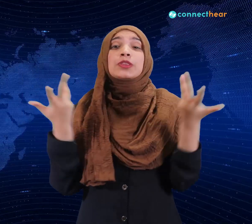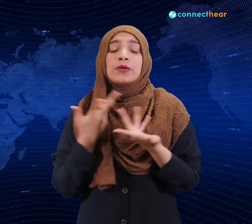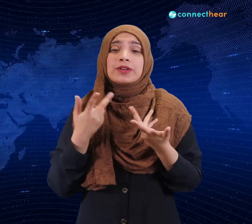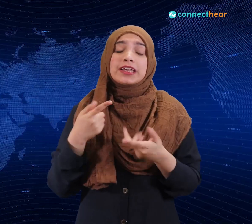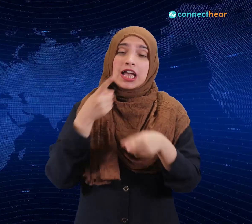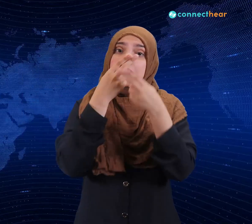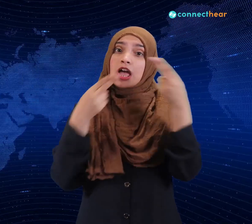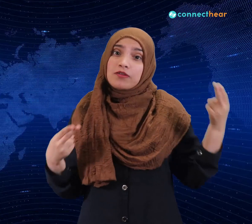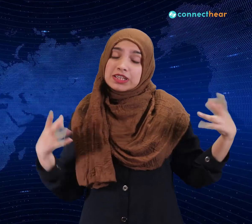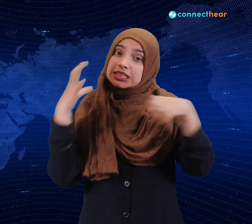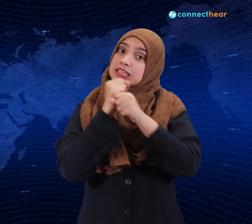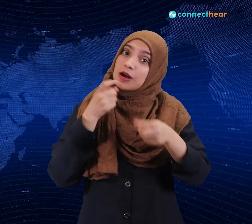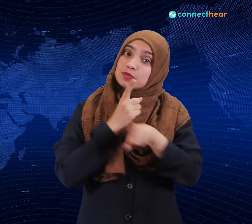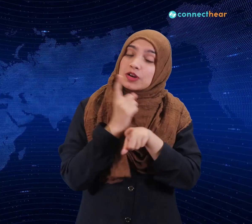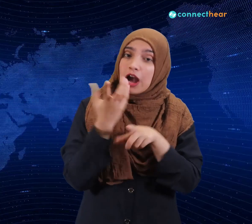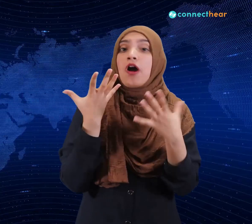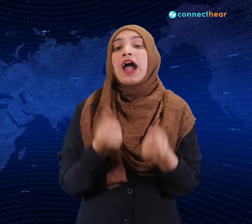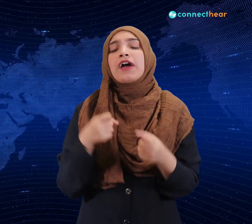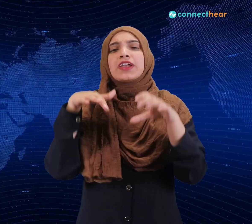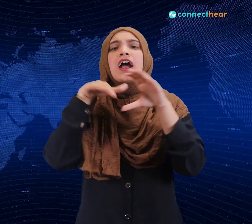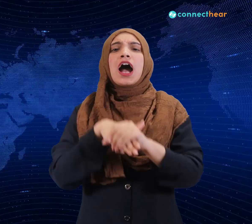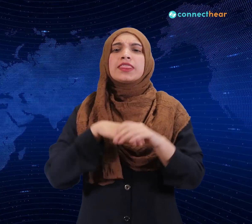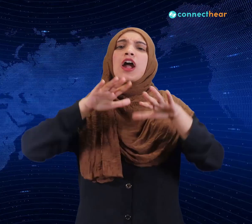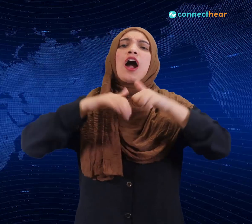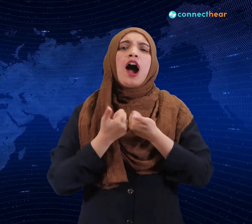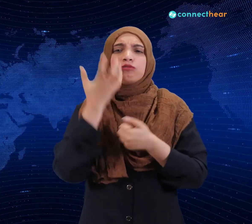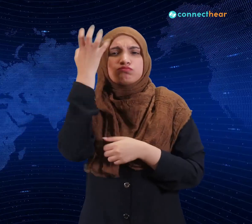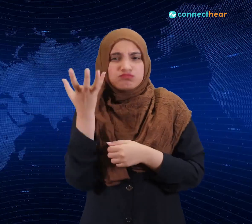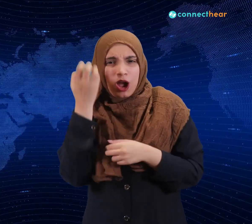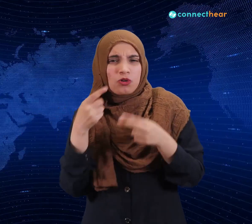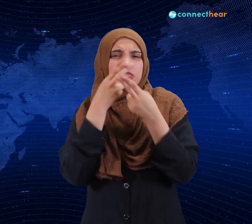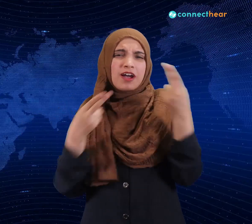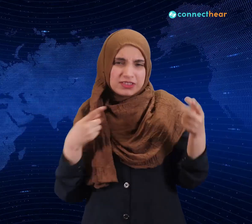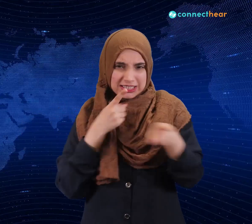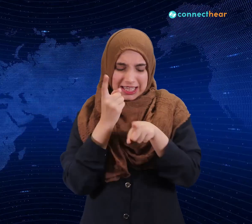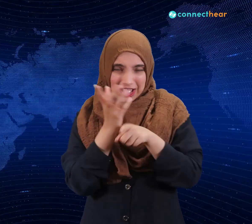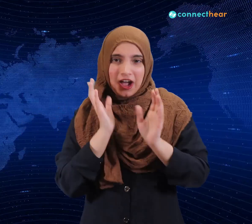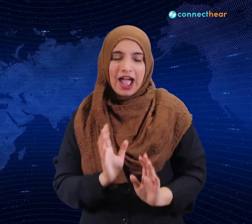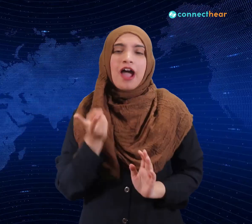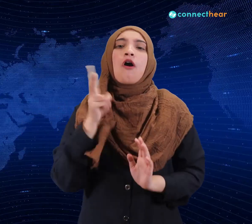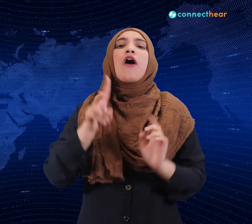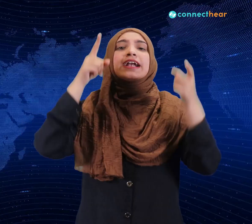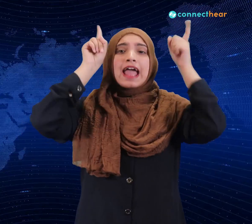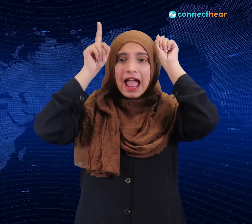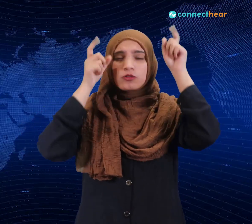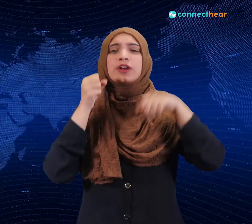Today I am here to give you a full explanation of how to download the Connect Here app for Android and Apple